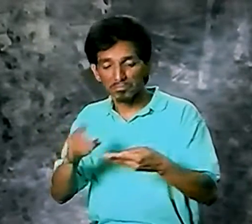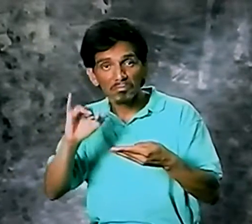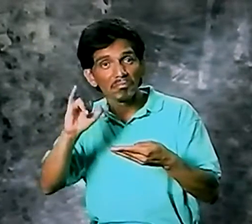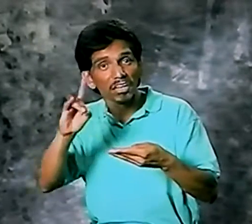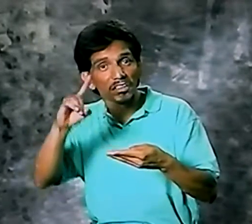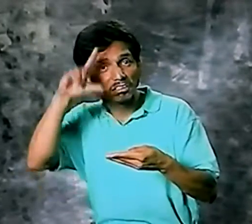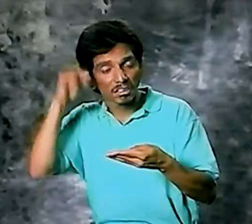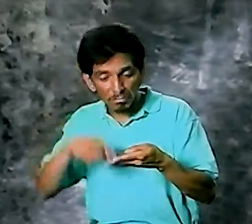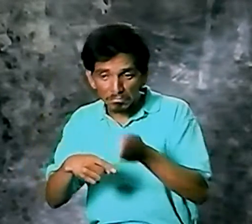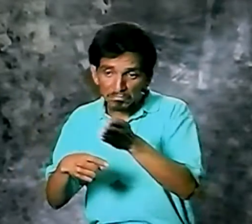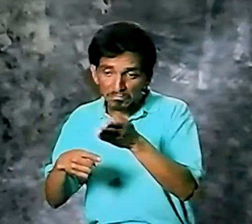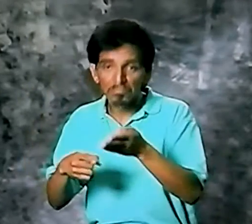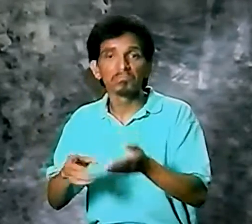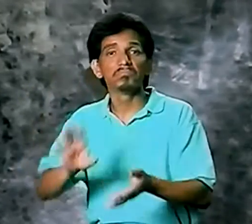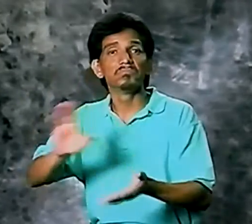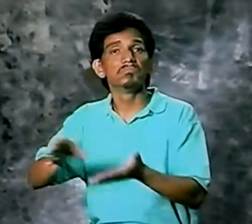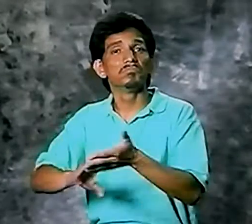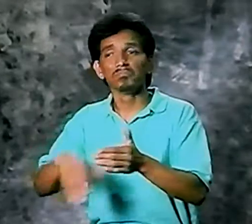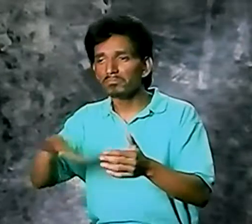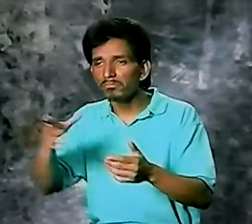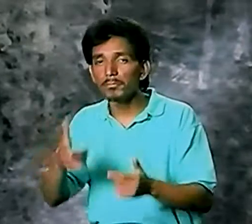And the girl who was checking my ID was white.